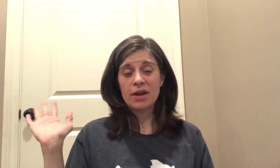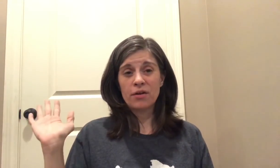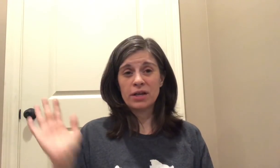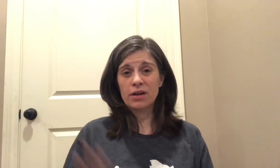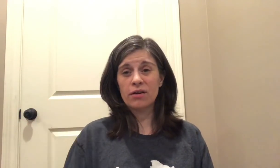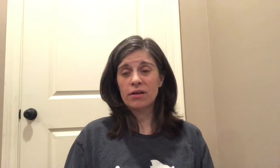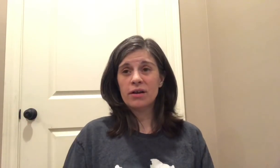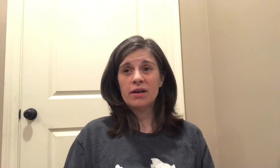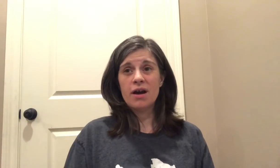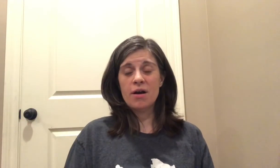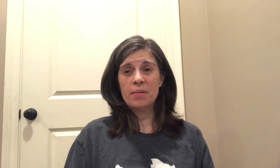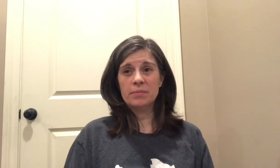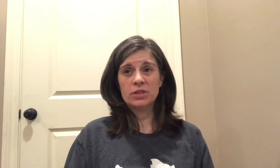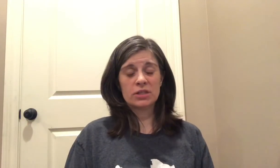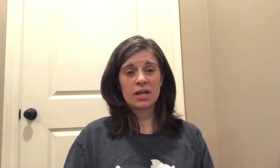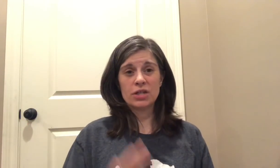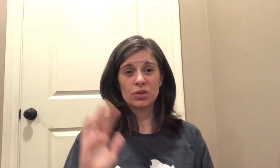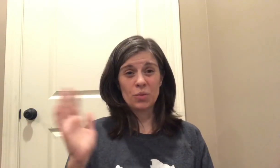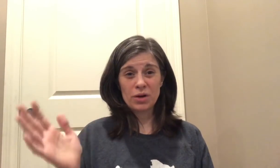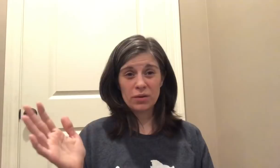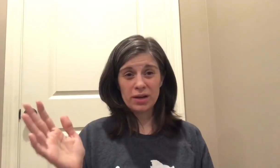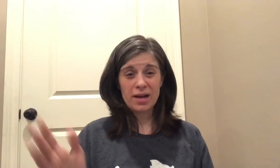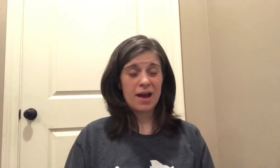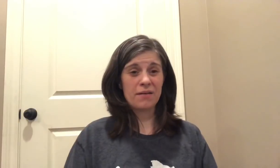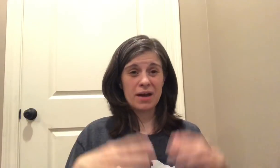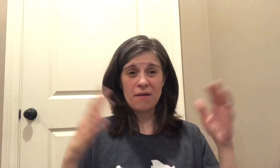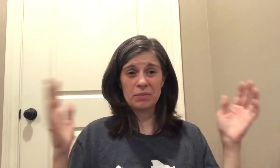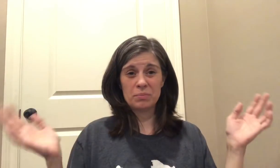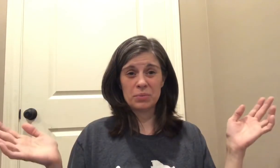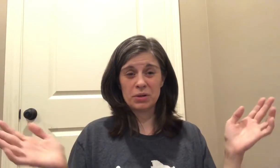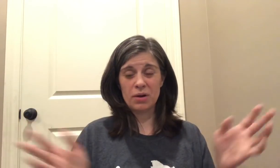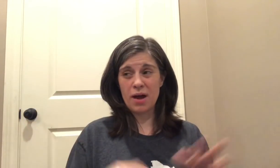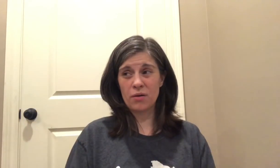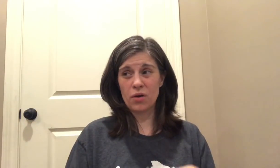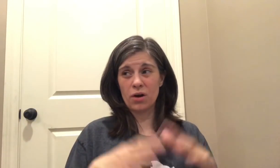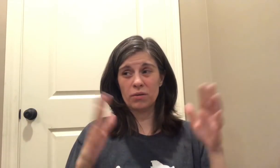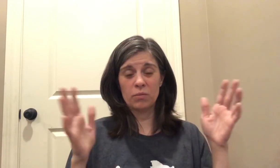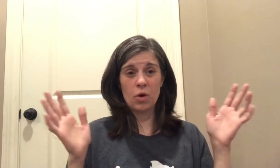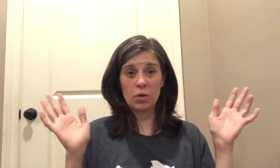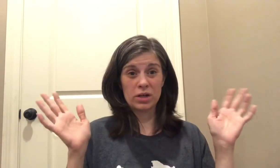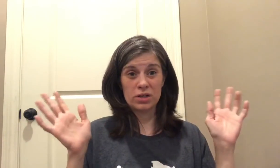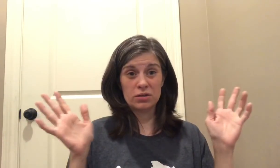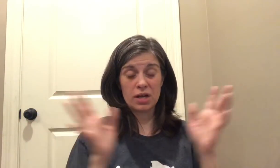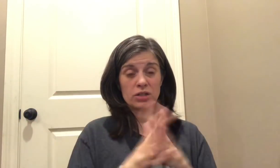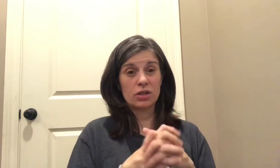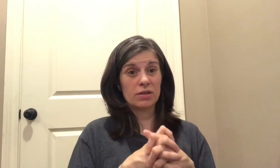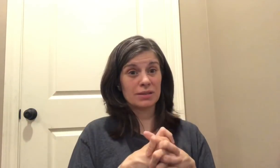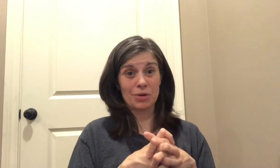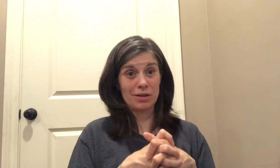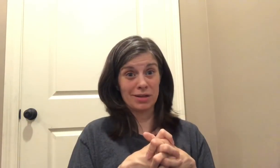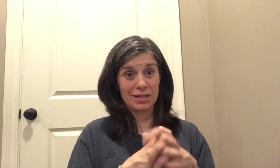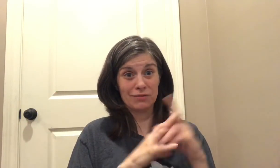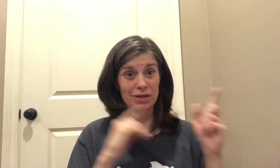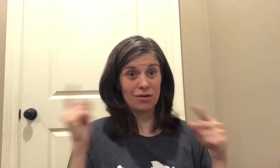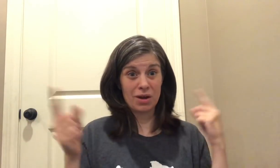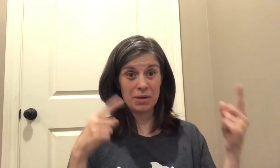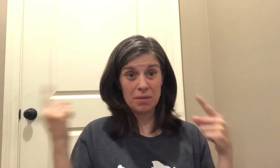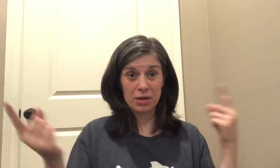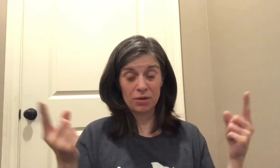that on here um just in case you're wondering I haven't put out or what we're going to use next year that's probably the next video coming up here